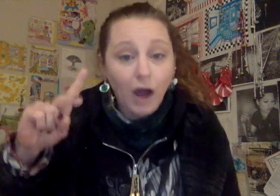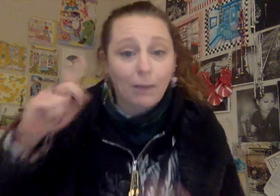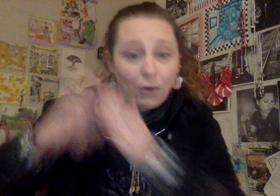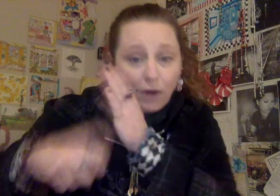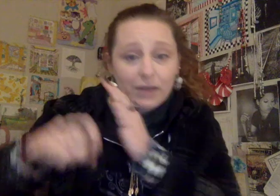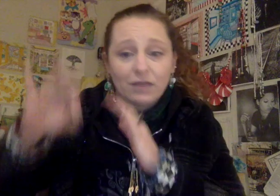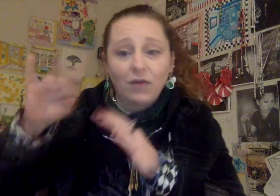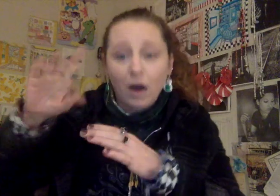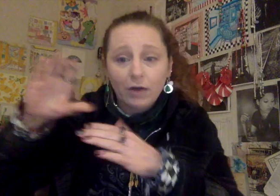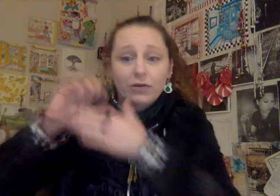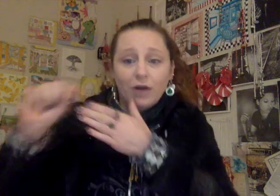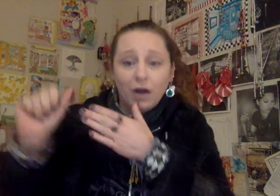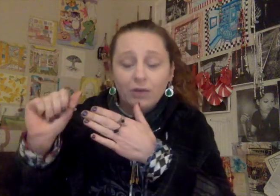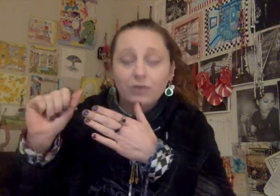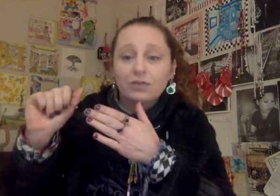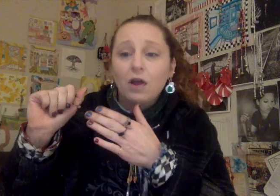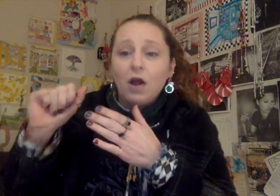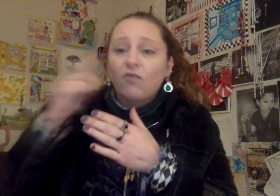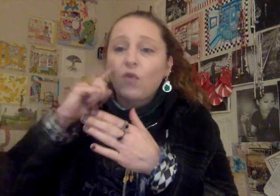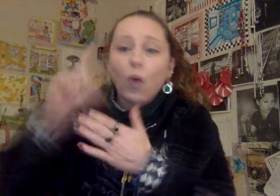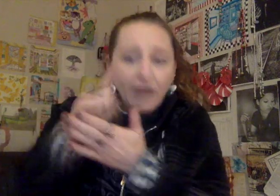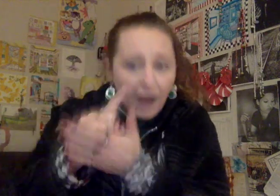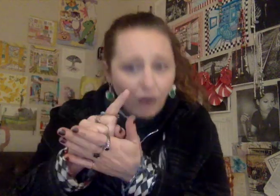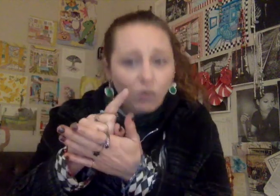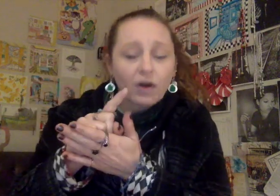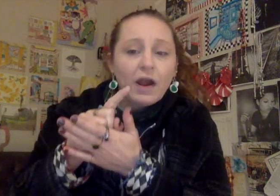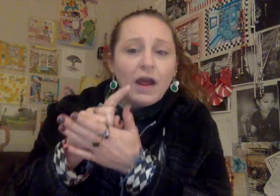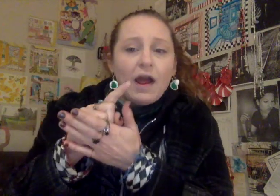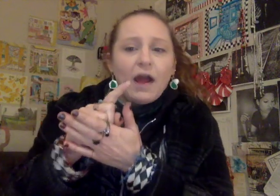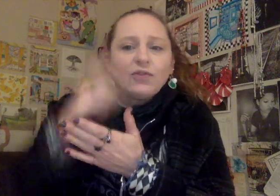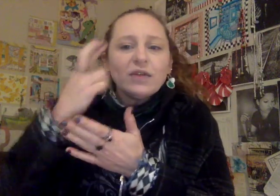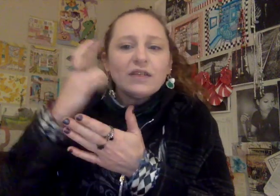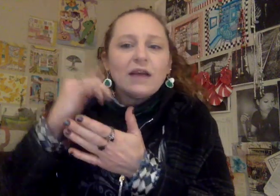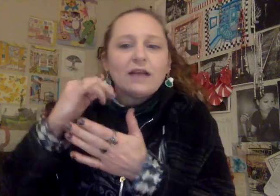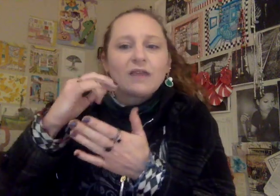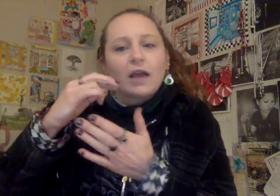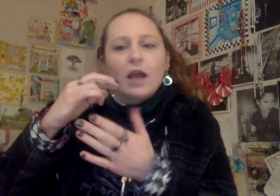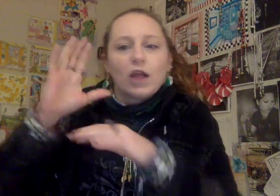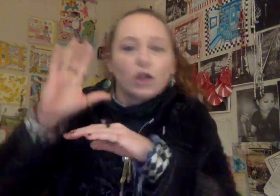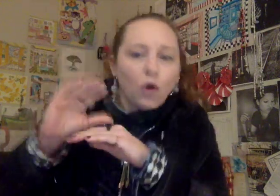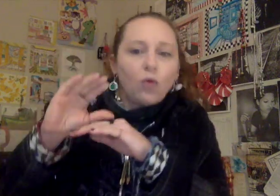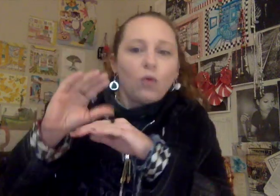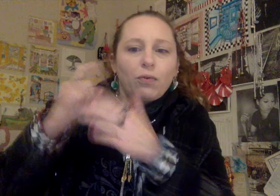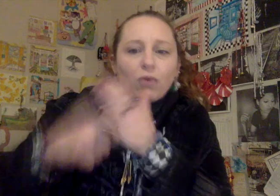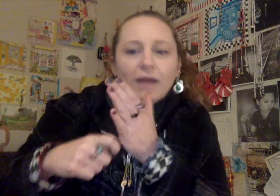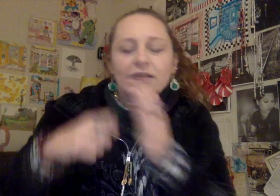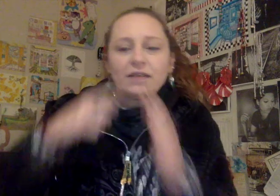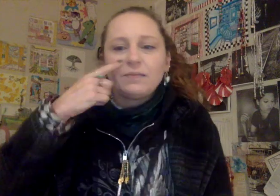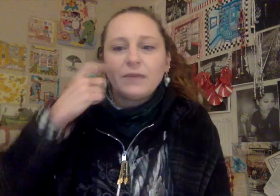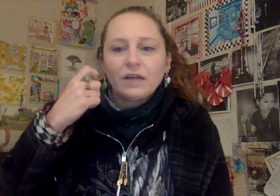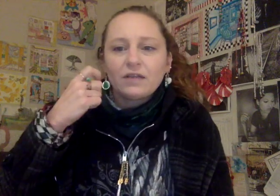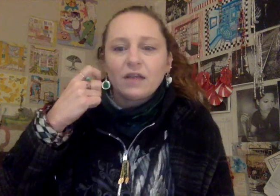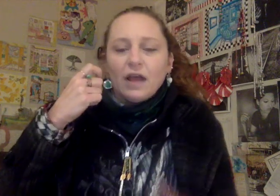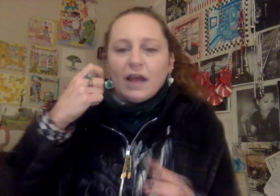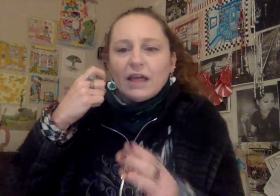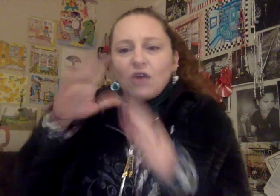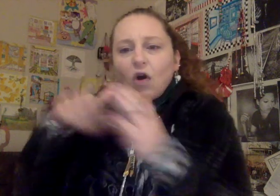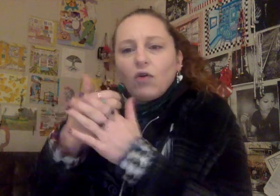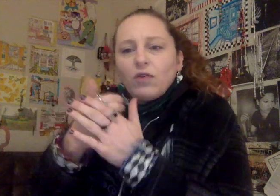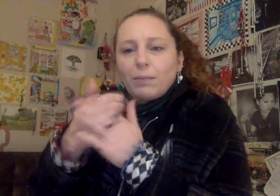price of a hundred dollars for one hour. And the reason that's like a low price is because it's all the